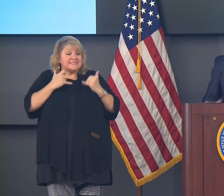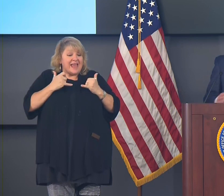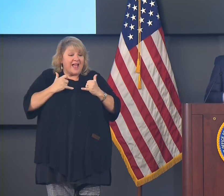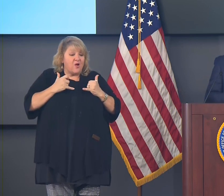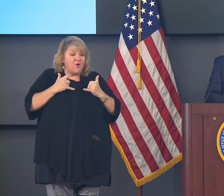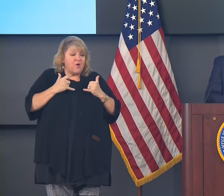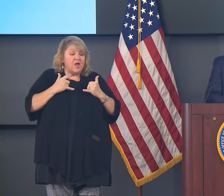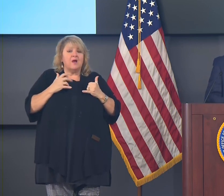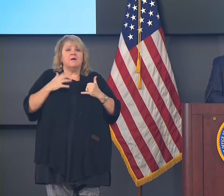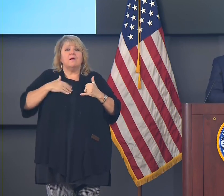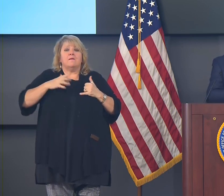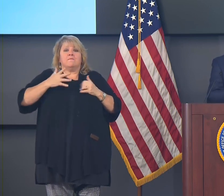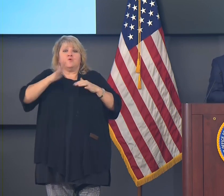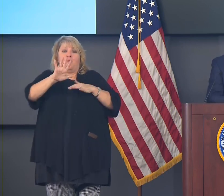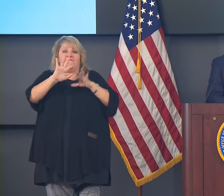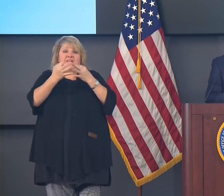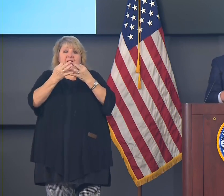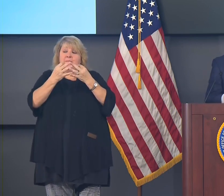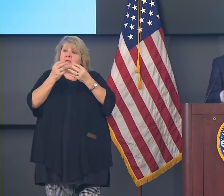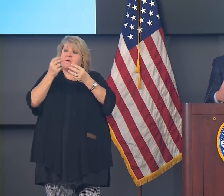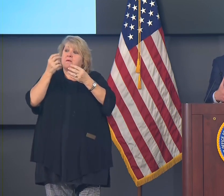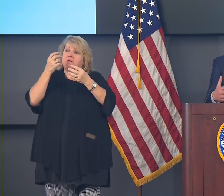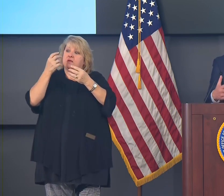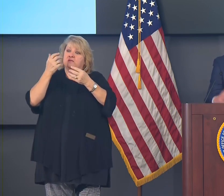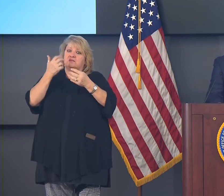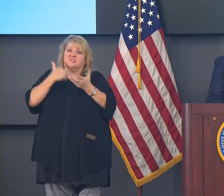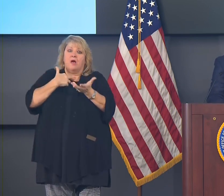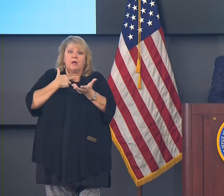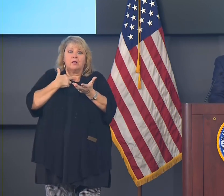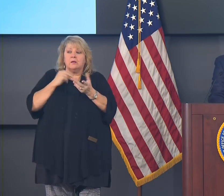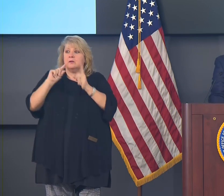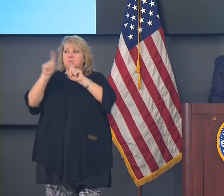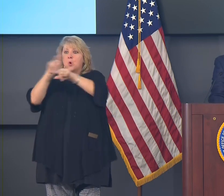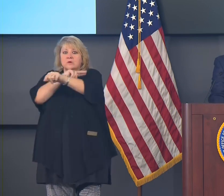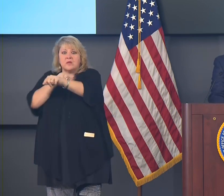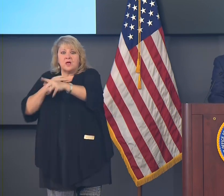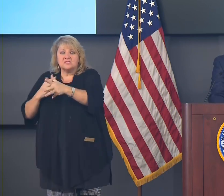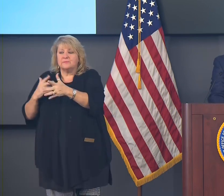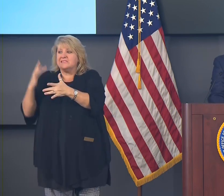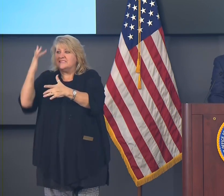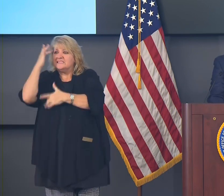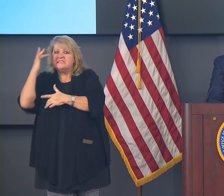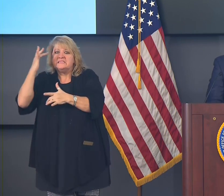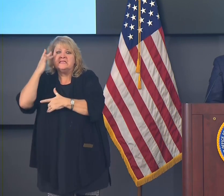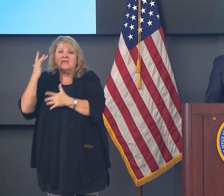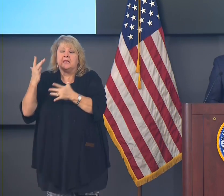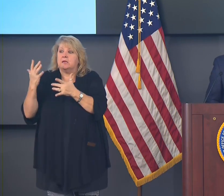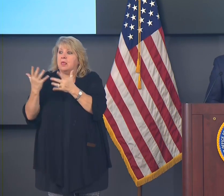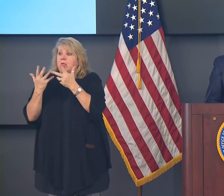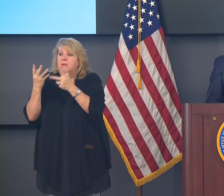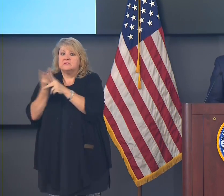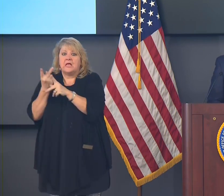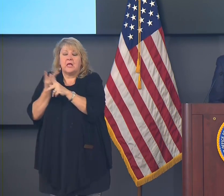to do this now and not just at Thanksgiving, but every day is be extremely careful.